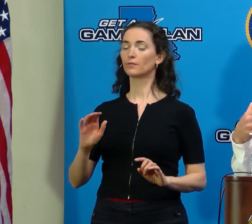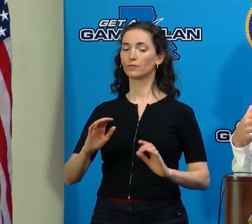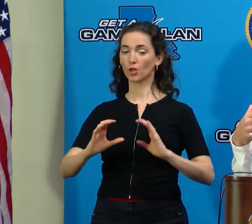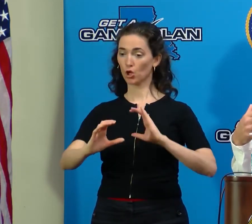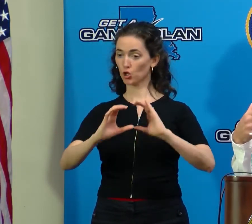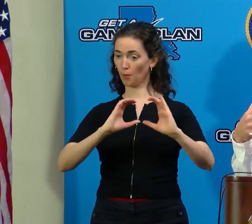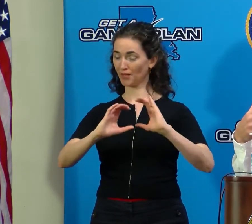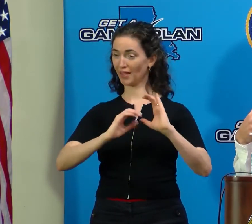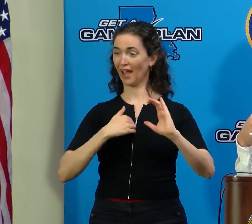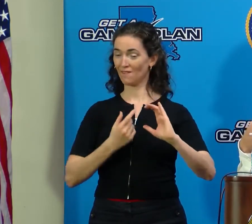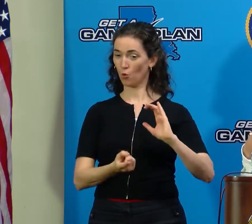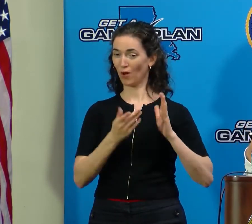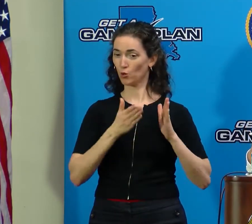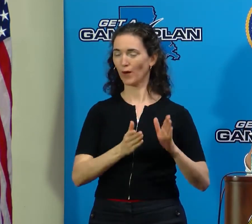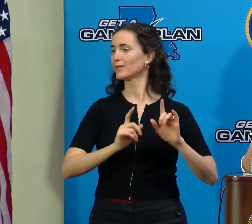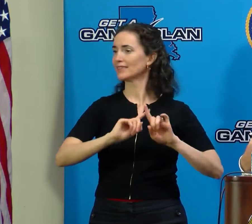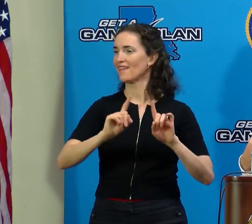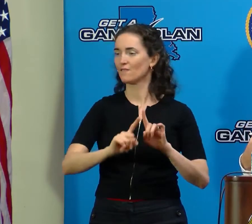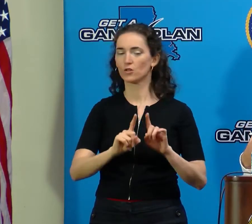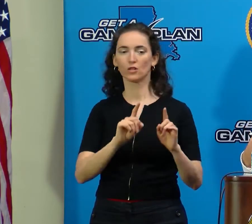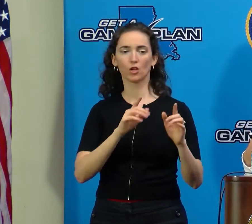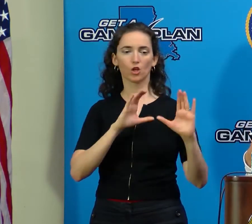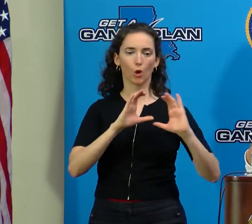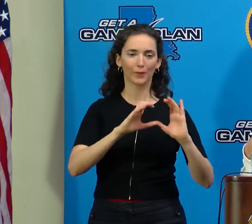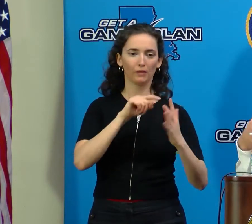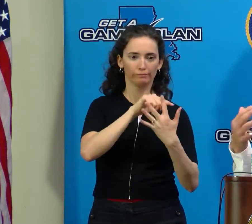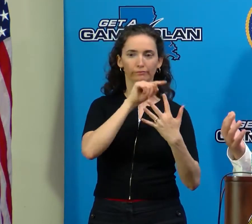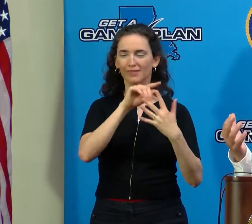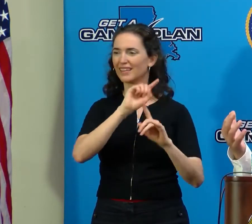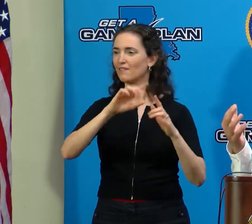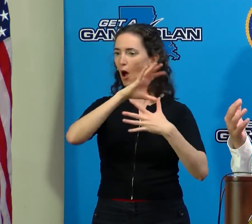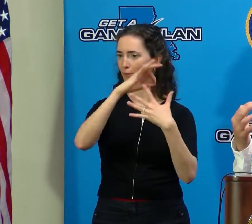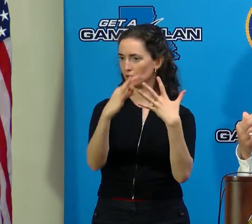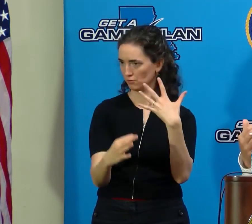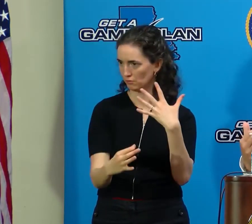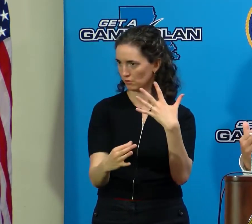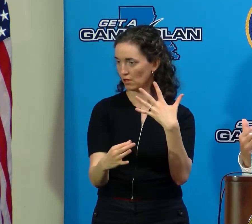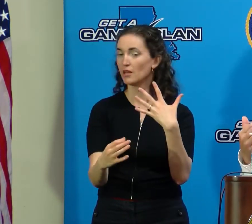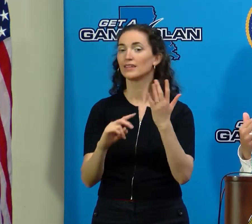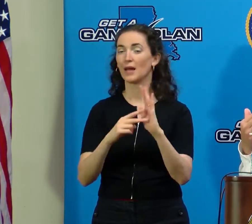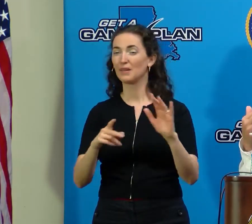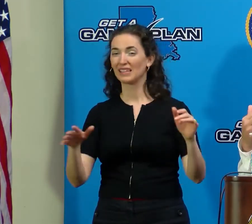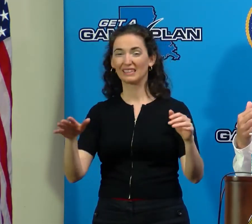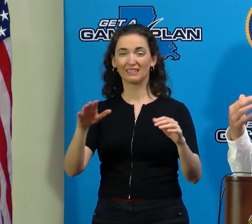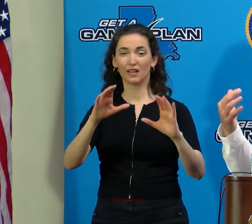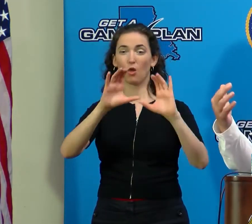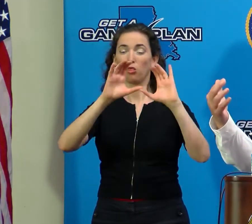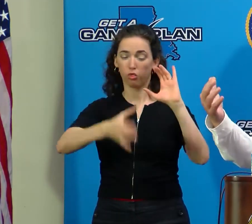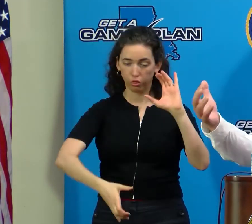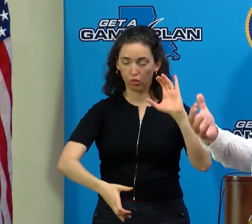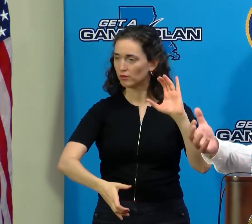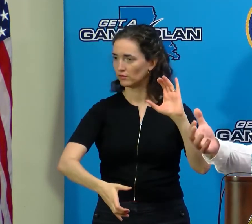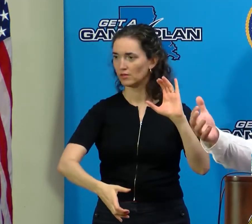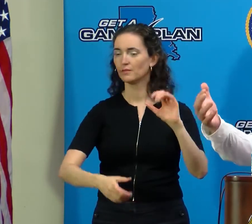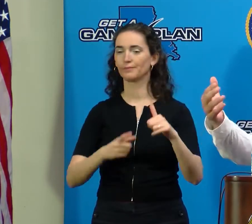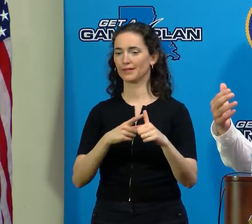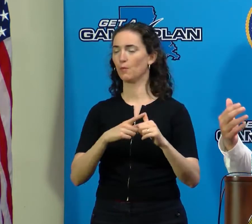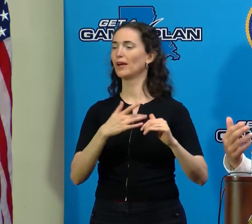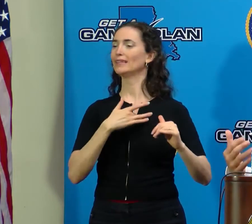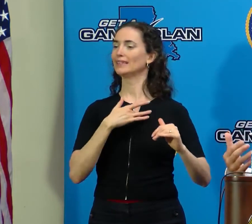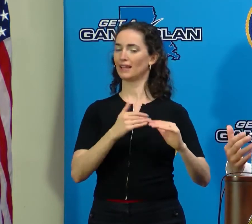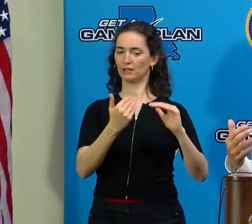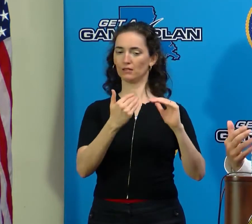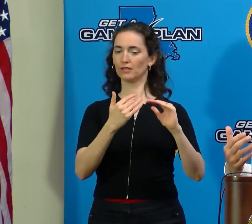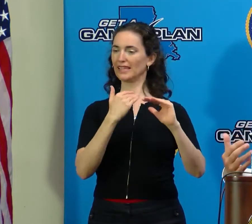all communication. For example, when the email system went down, we couldn't do the WebEOC requests that we typically